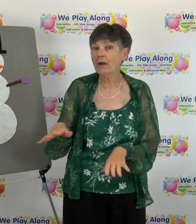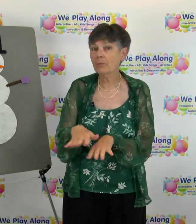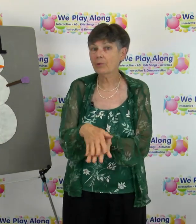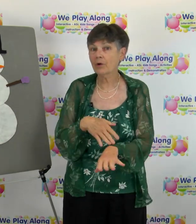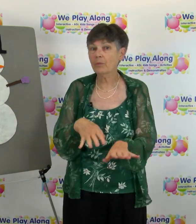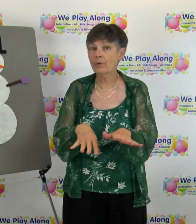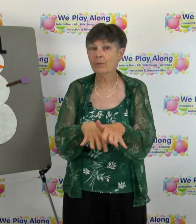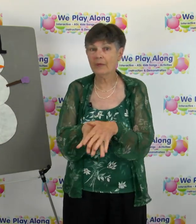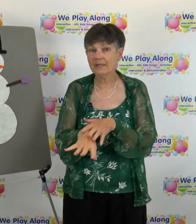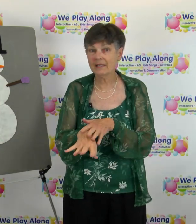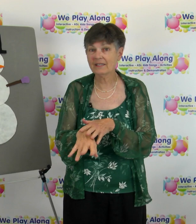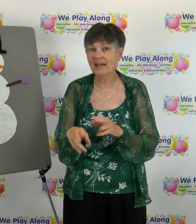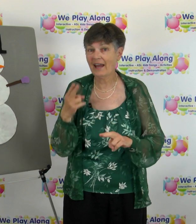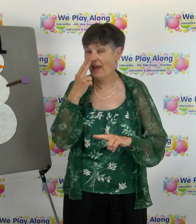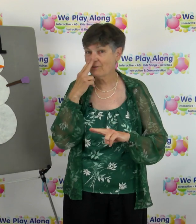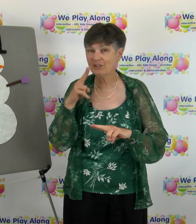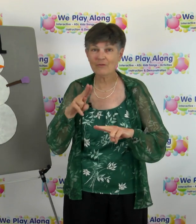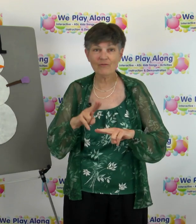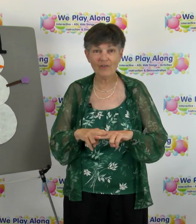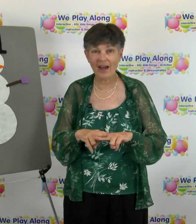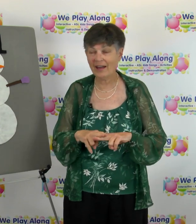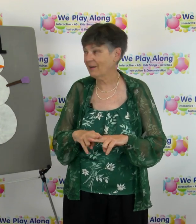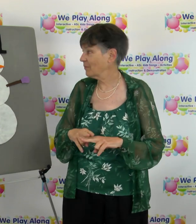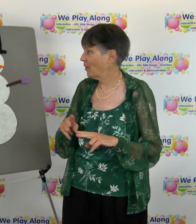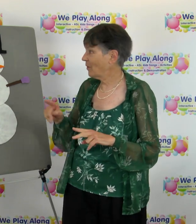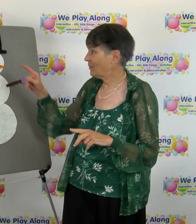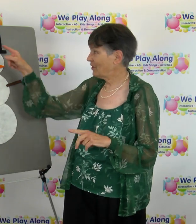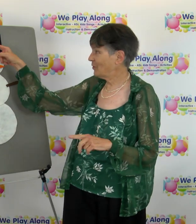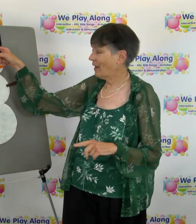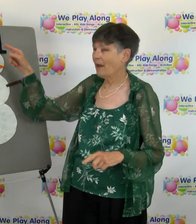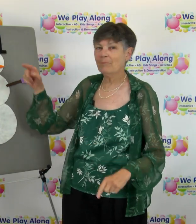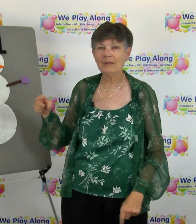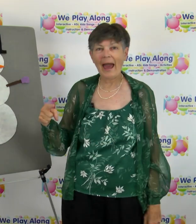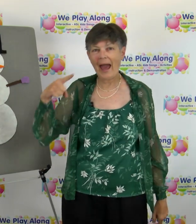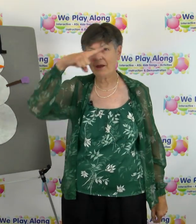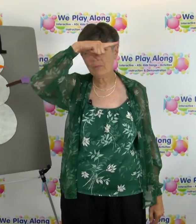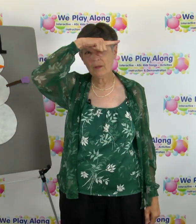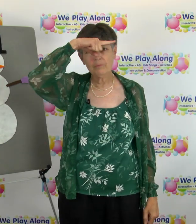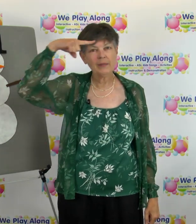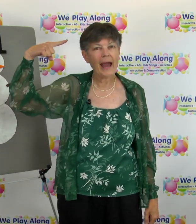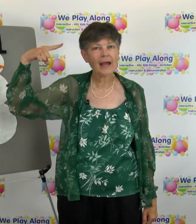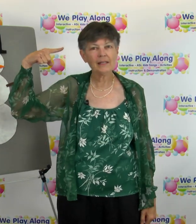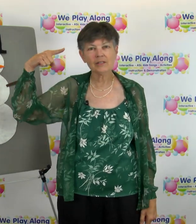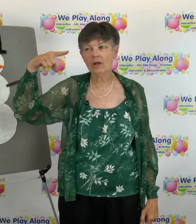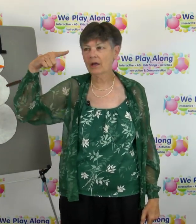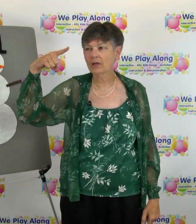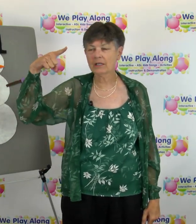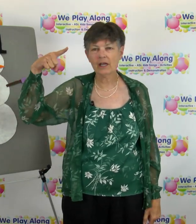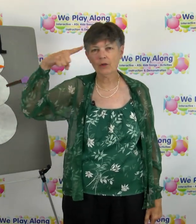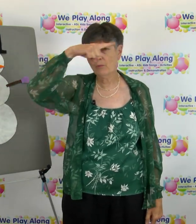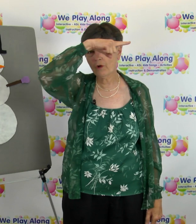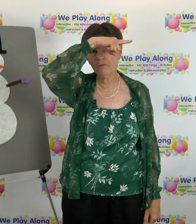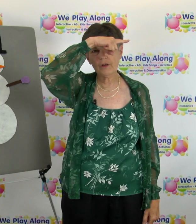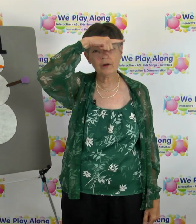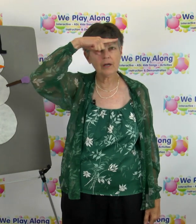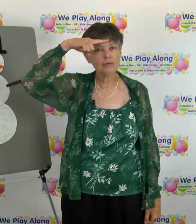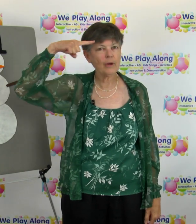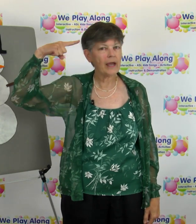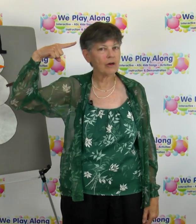purple mittens and have some fun what I'm gonna do black black black black you're gonna take your pointer finger and come drag it